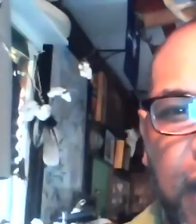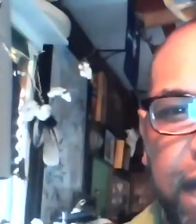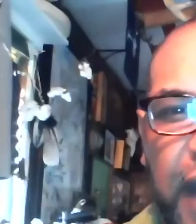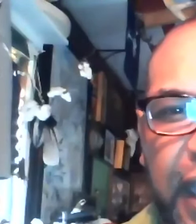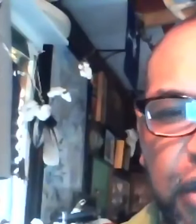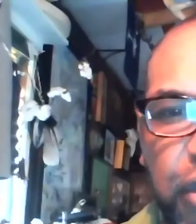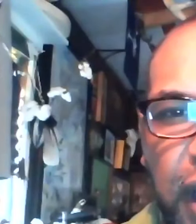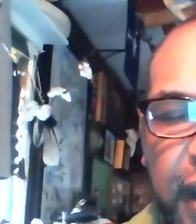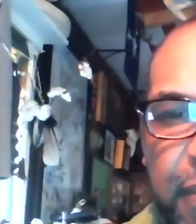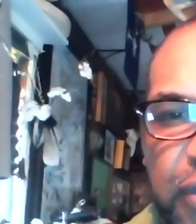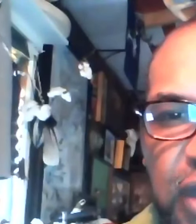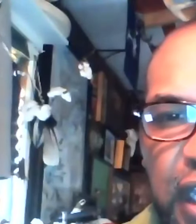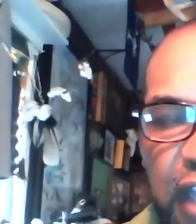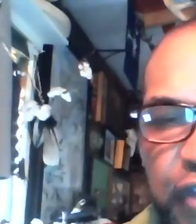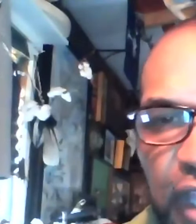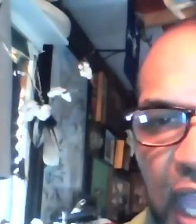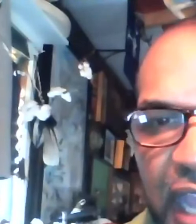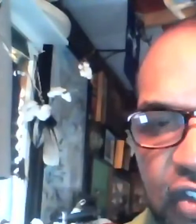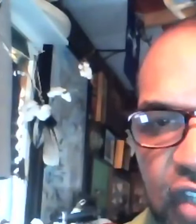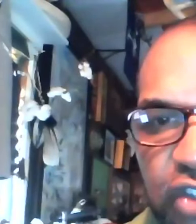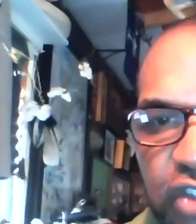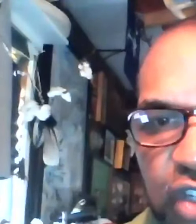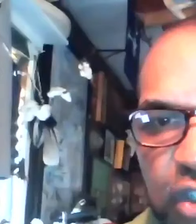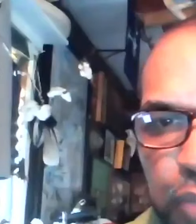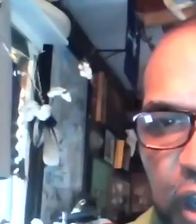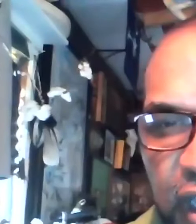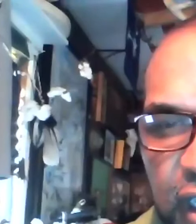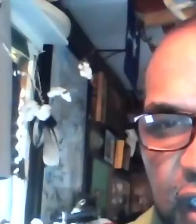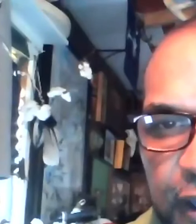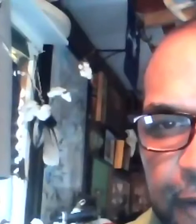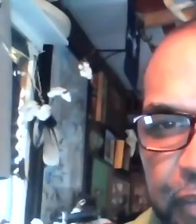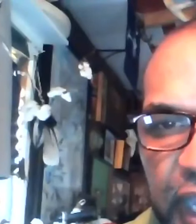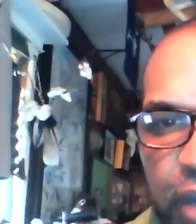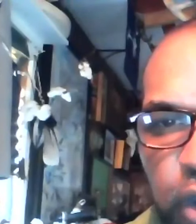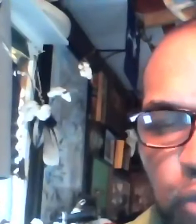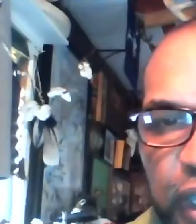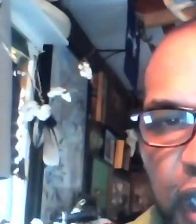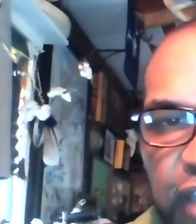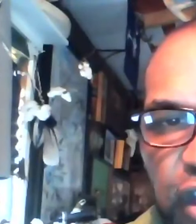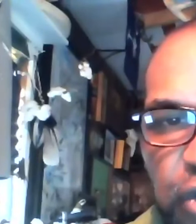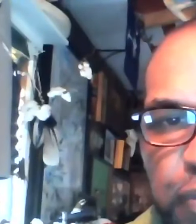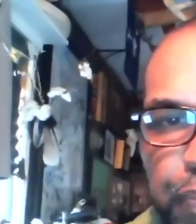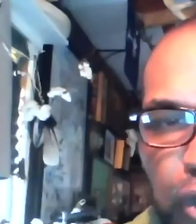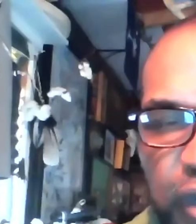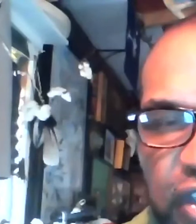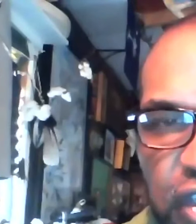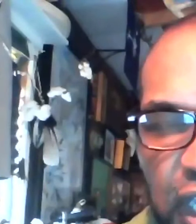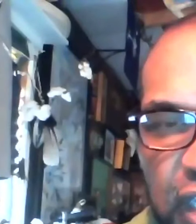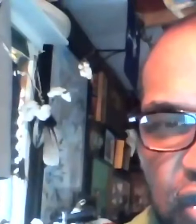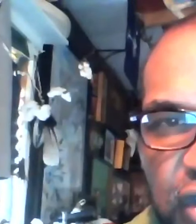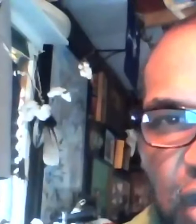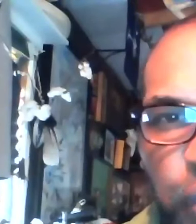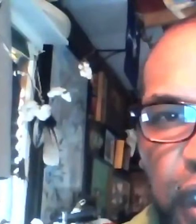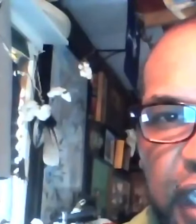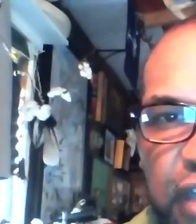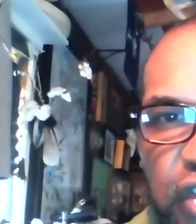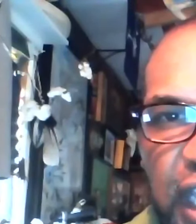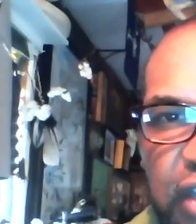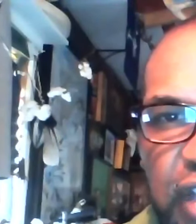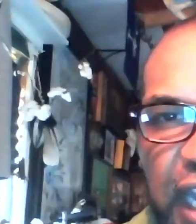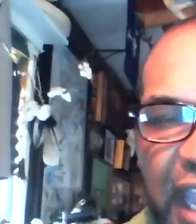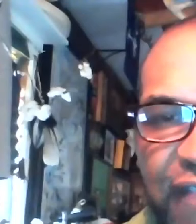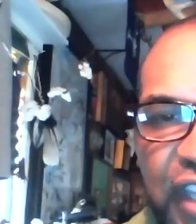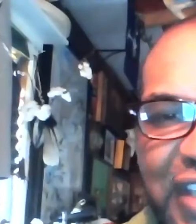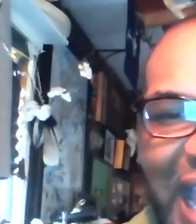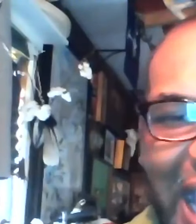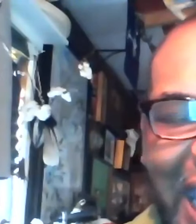people of violent crimes in the last census period. And when we look at those bluest states, we look at